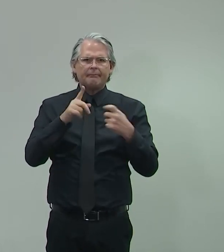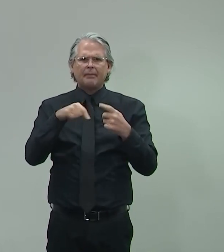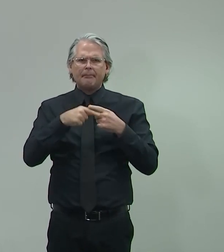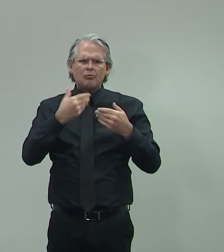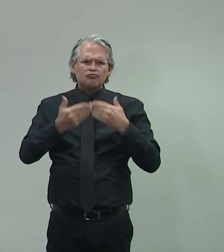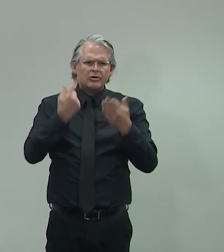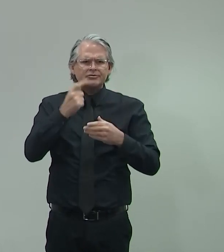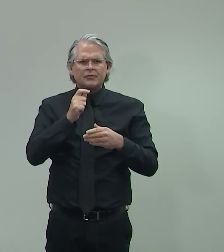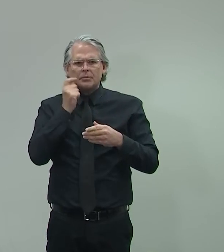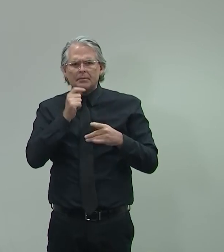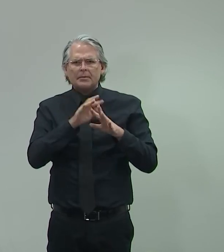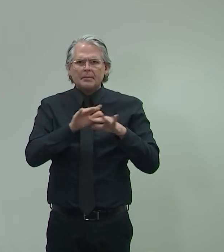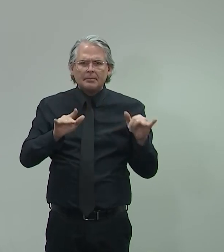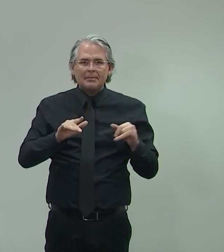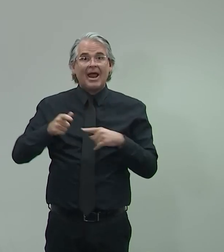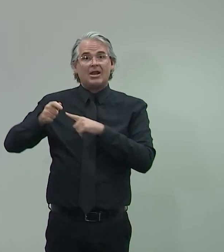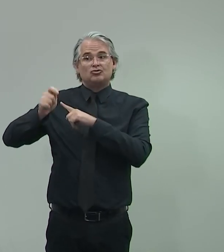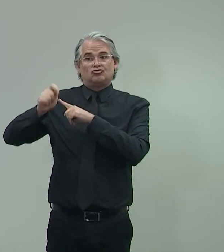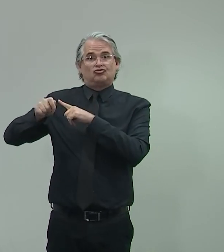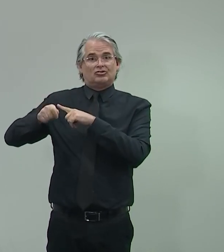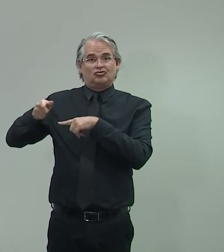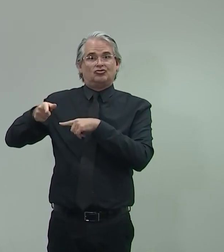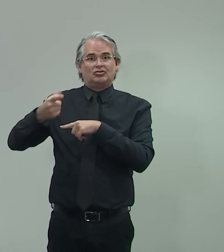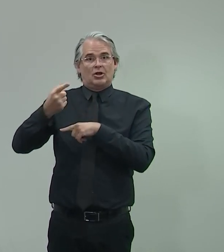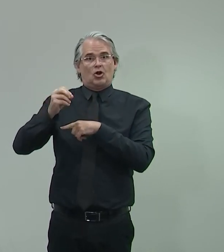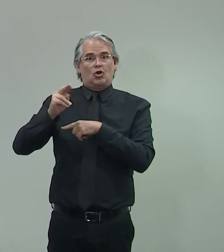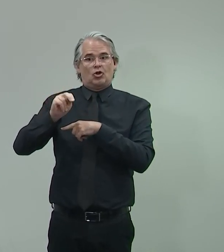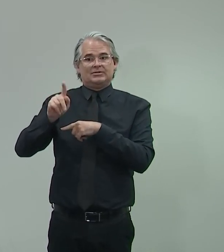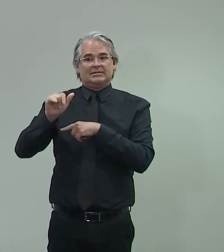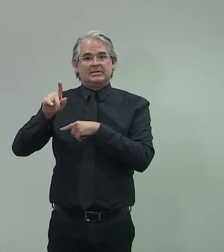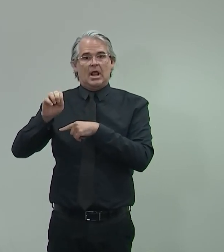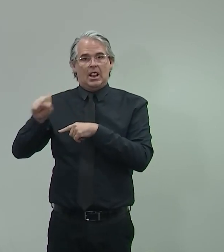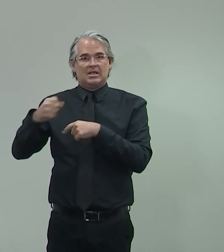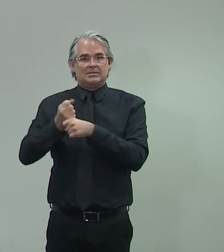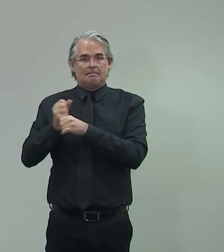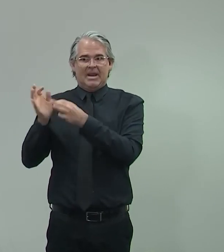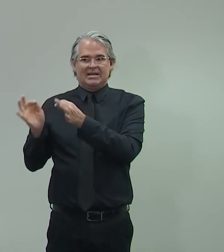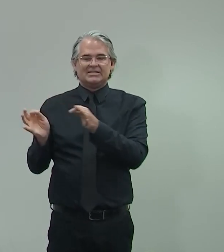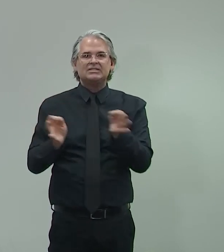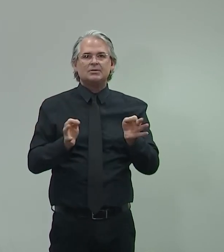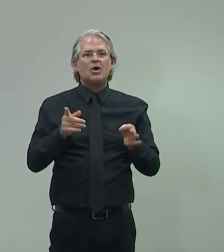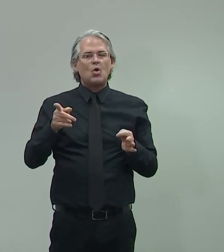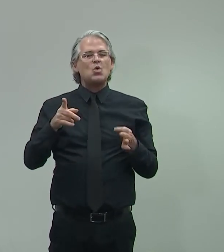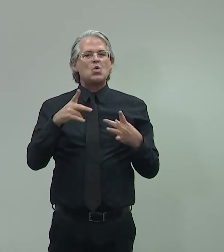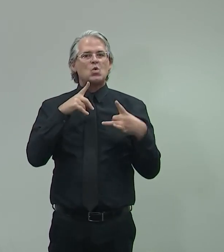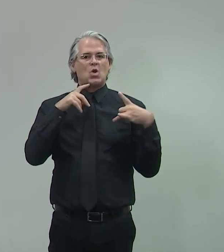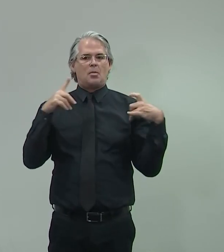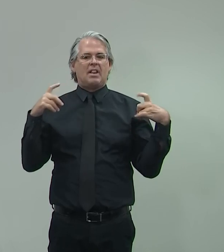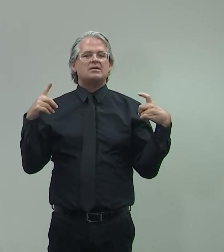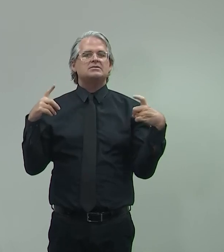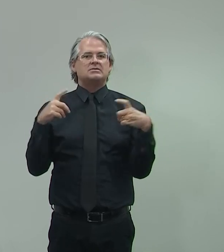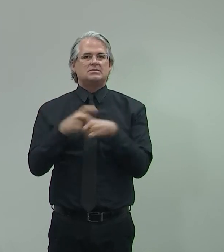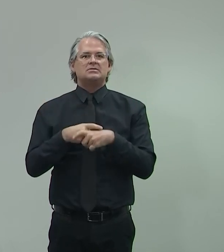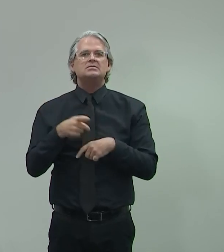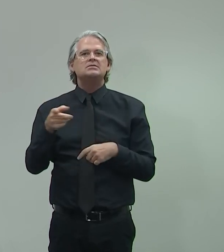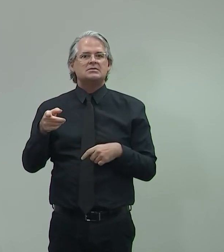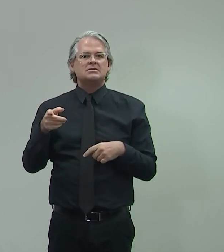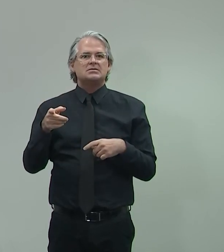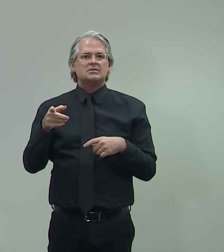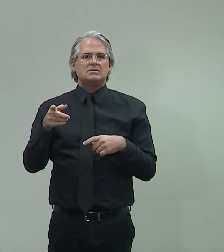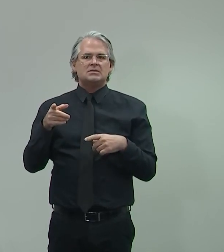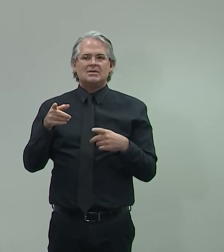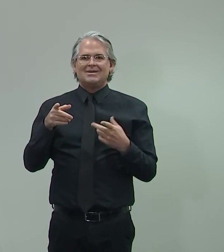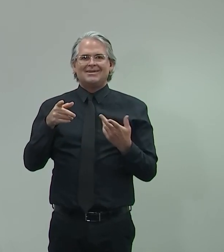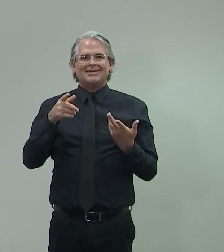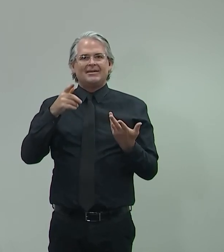Judge Gonzales for that was a very difficult, complex case, I guess they call it, in the court world, you know, to be doing it at conventions